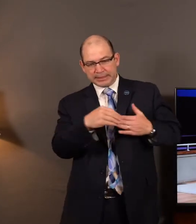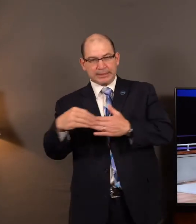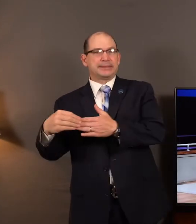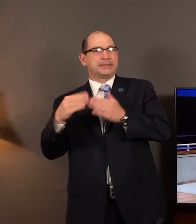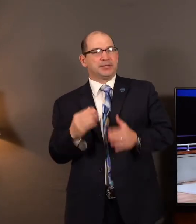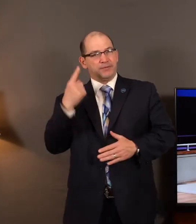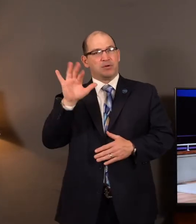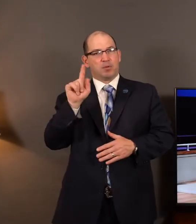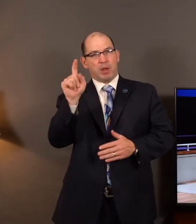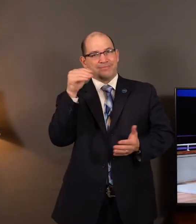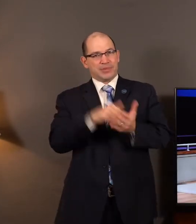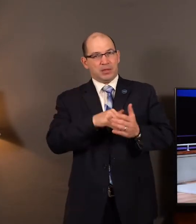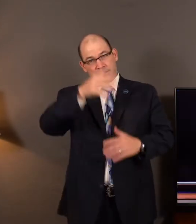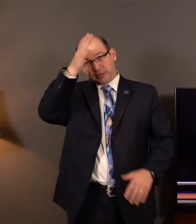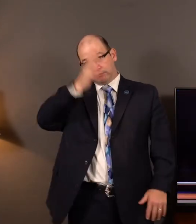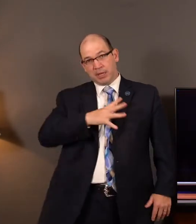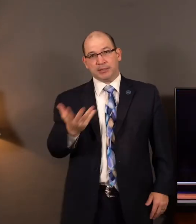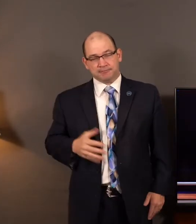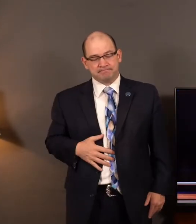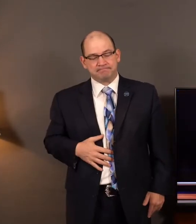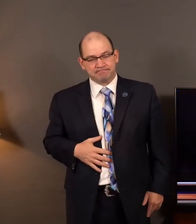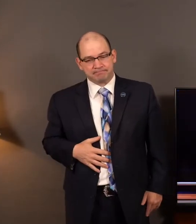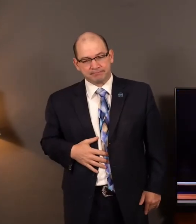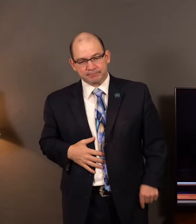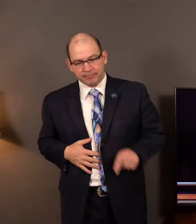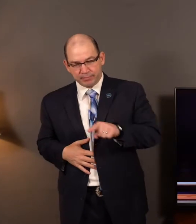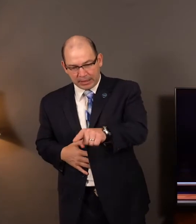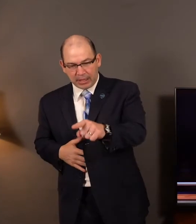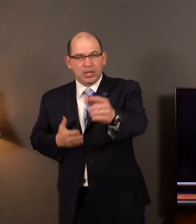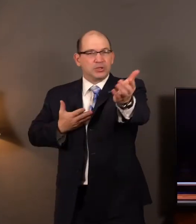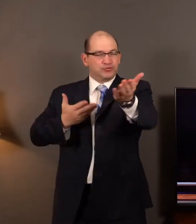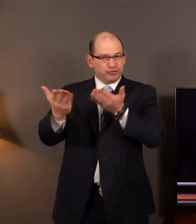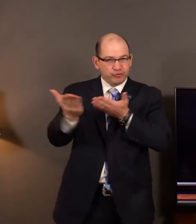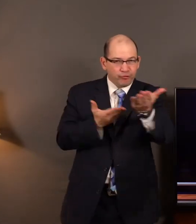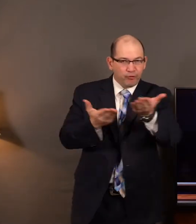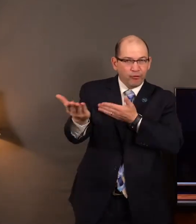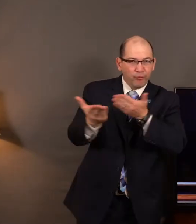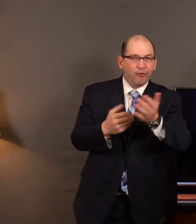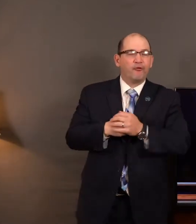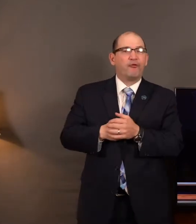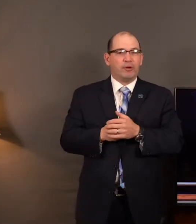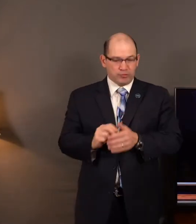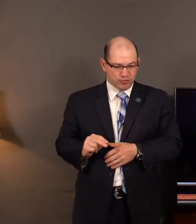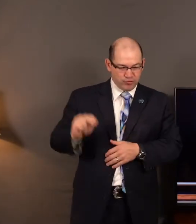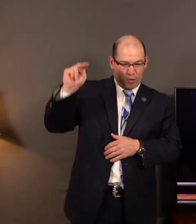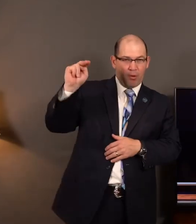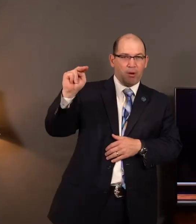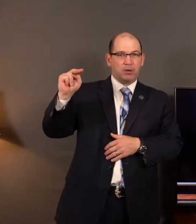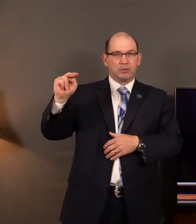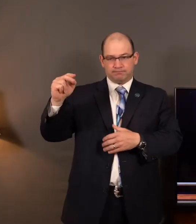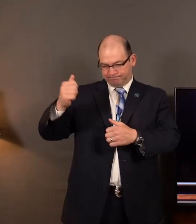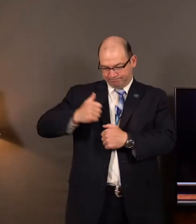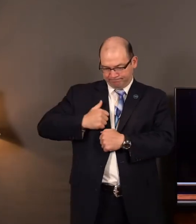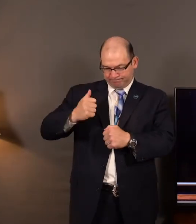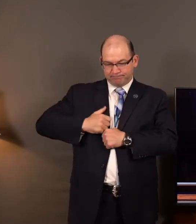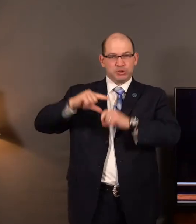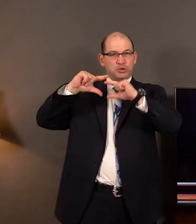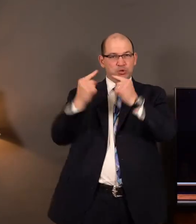a thousand men. And as he served in the Union Army they were given various assignments and tasks. And